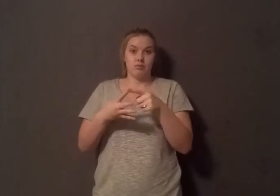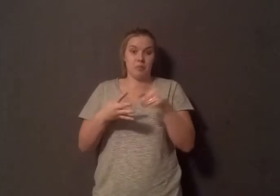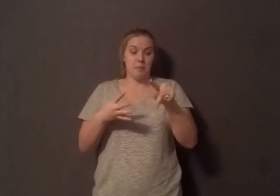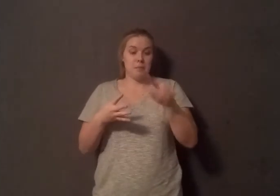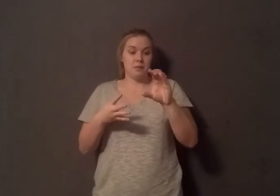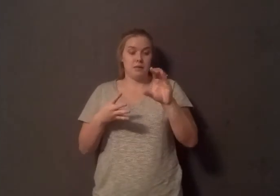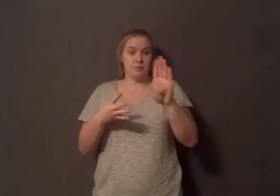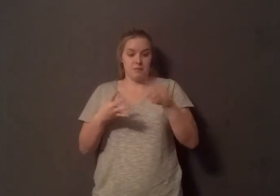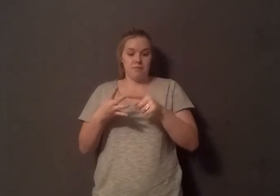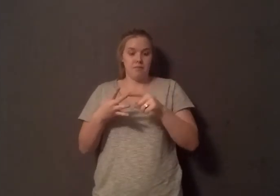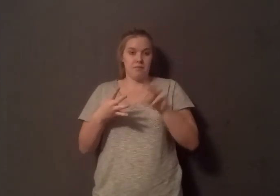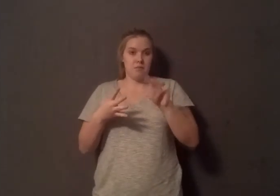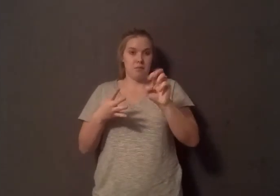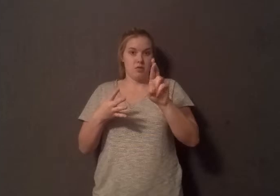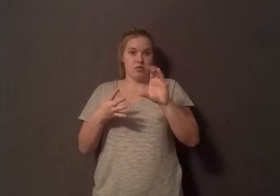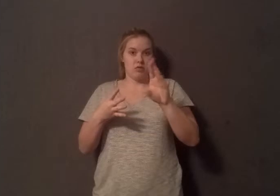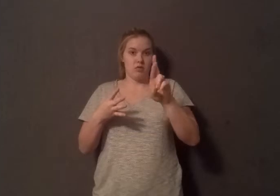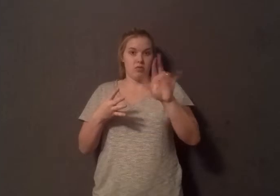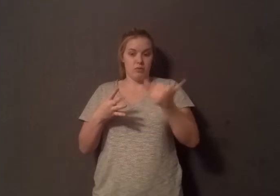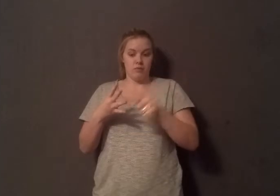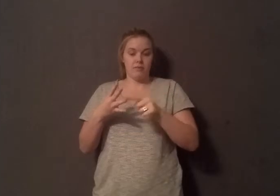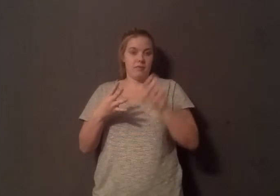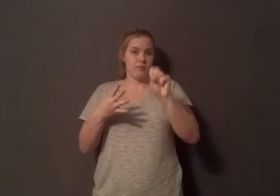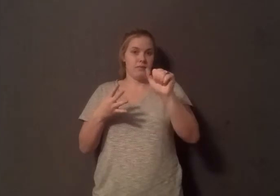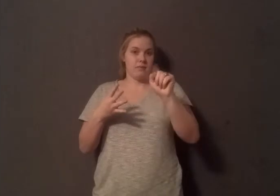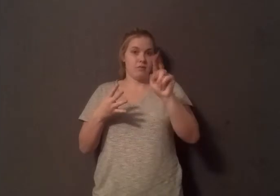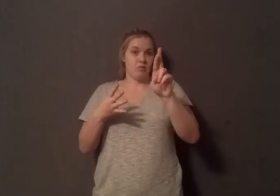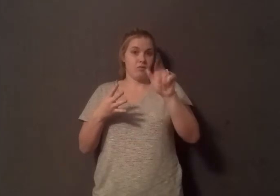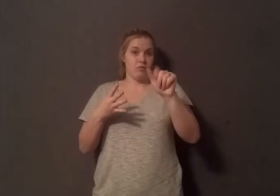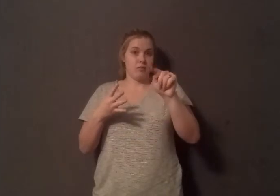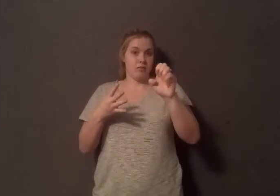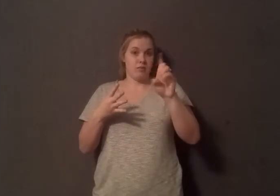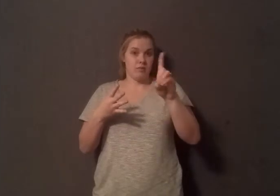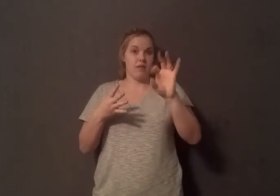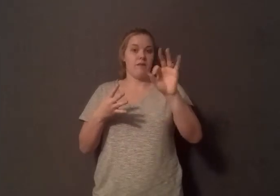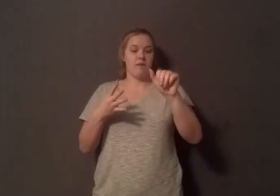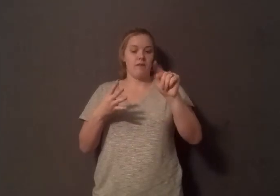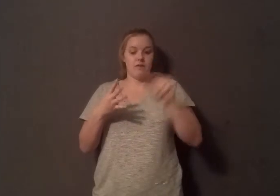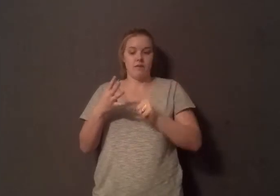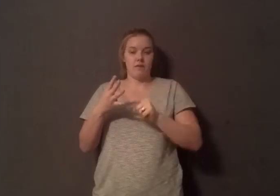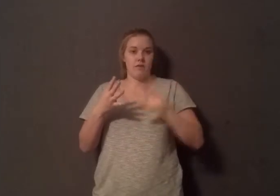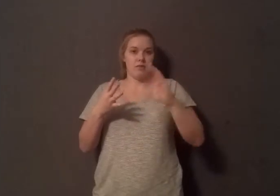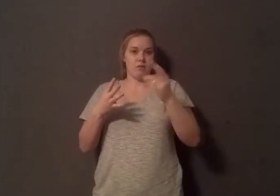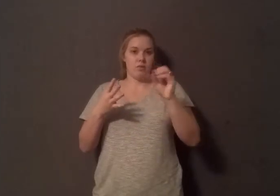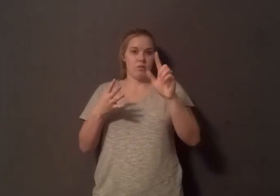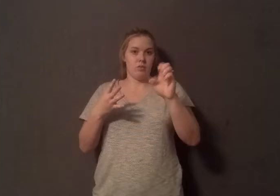mercury, saturated fat, and cholesterol. And the cholesterol is all over the place.